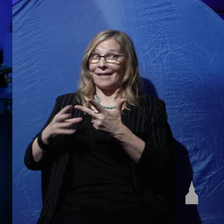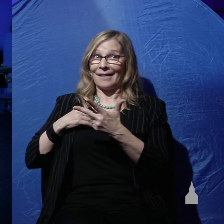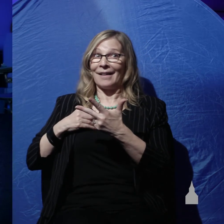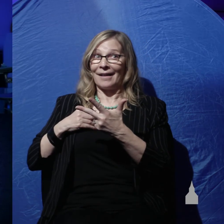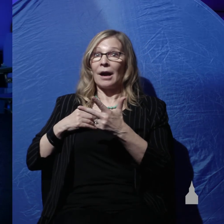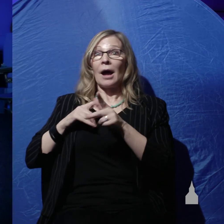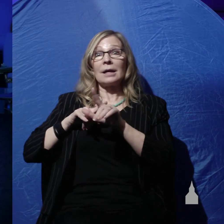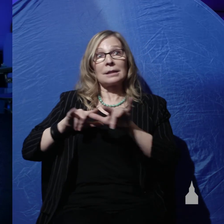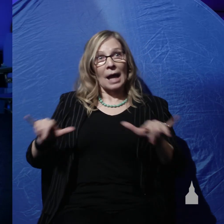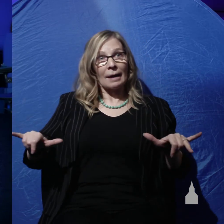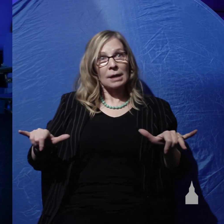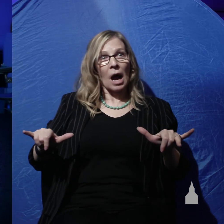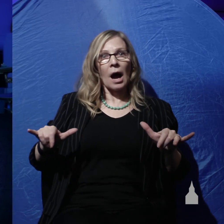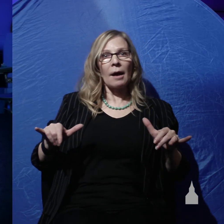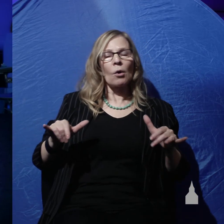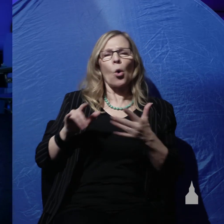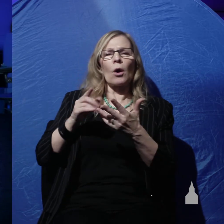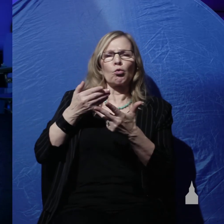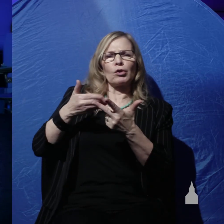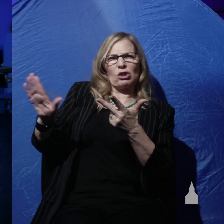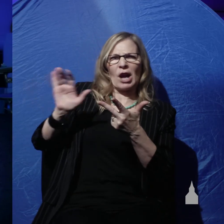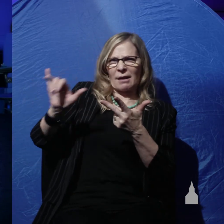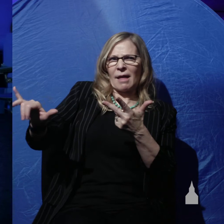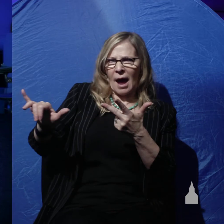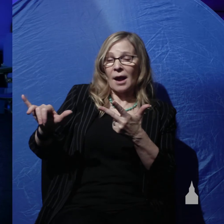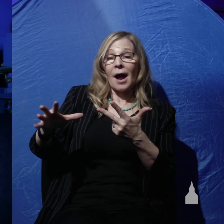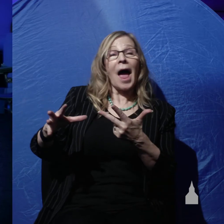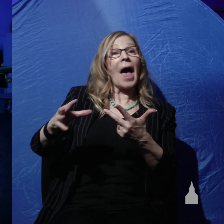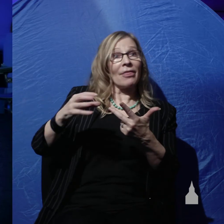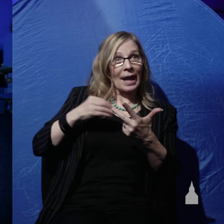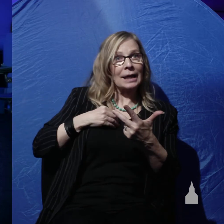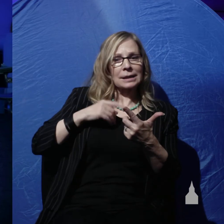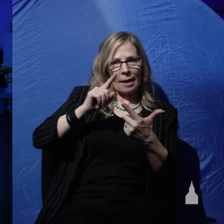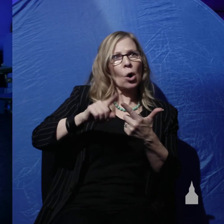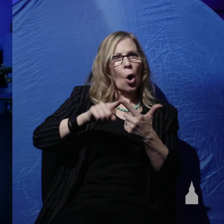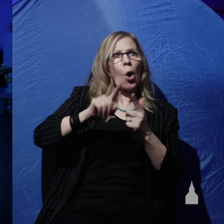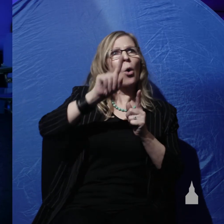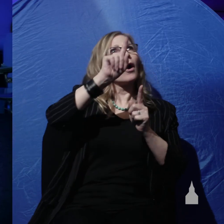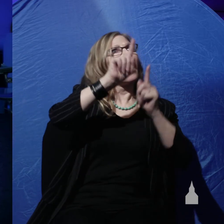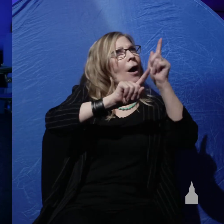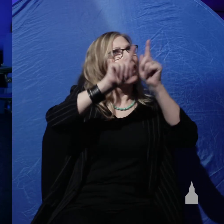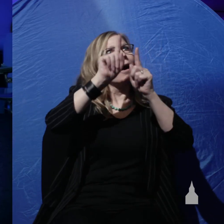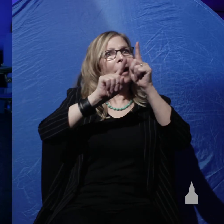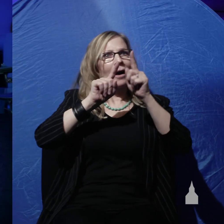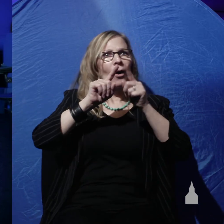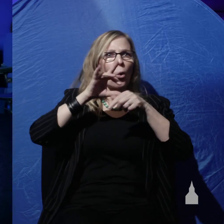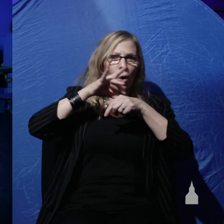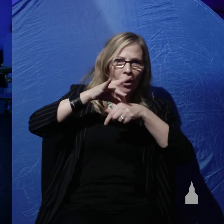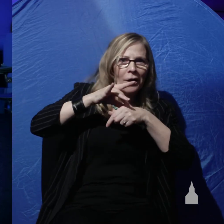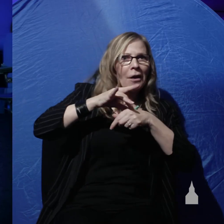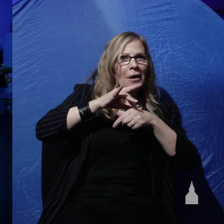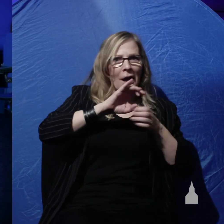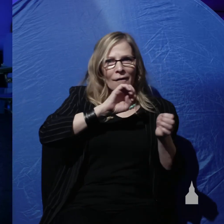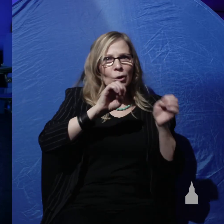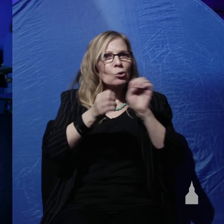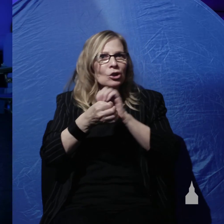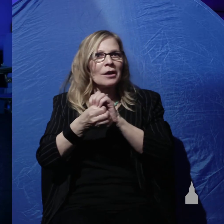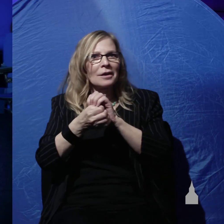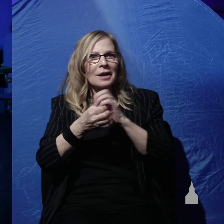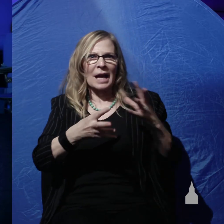time accept billions of years of geological and cosmological evolution in other words to deny what God says about the origin and age